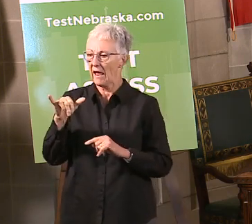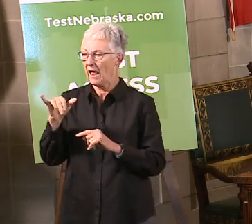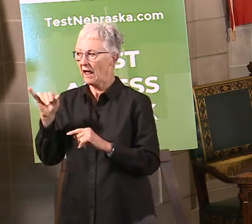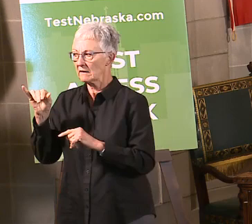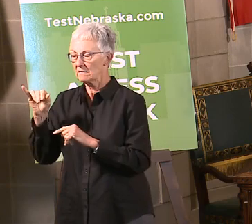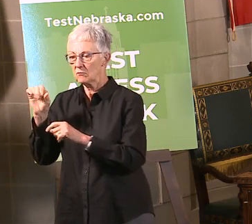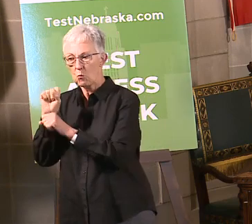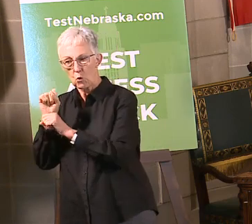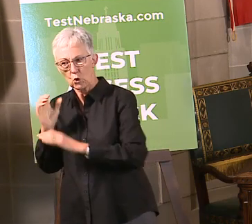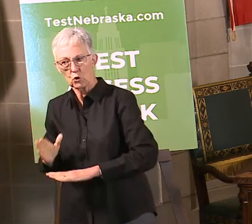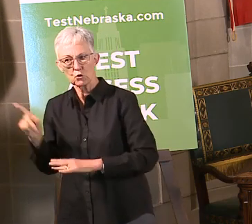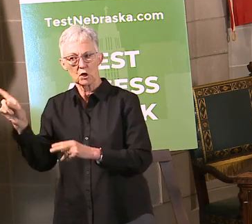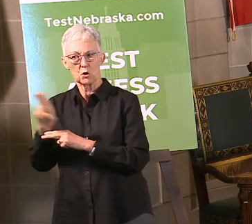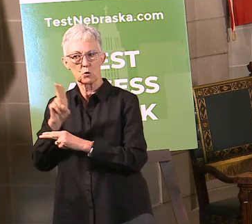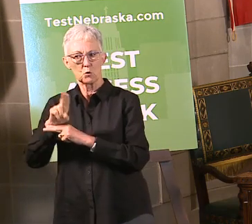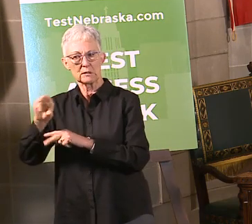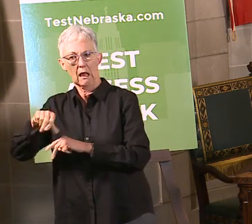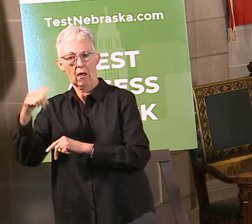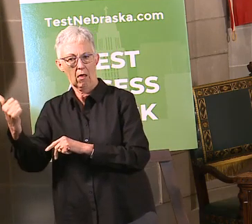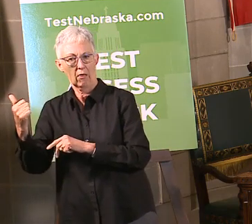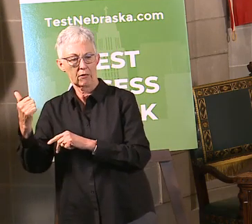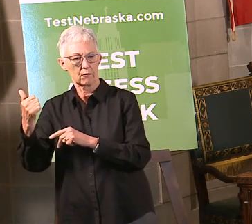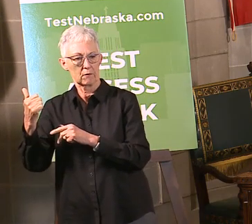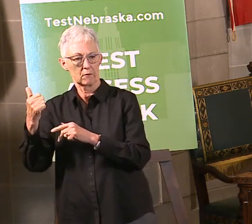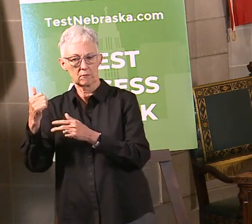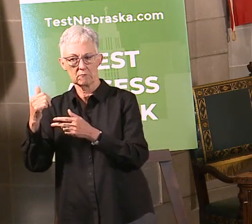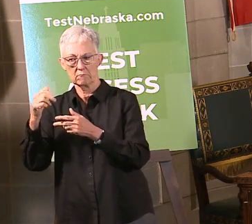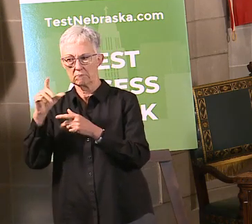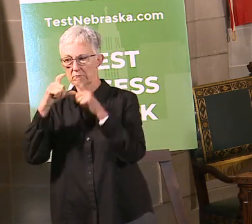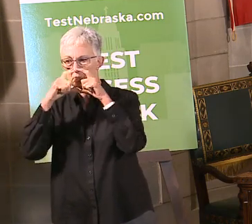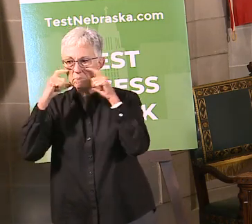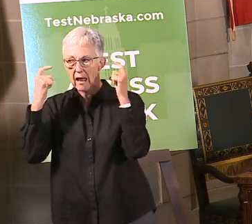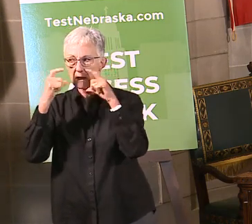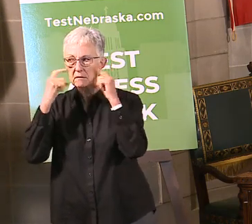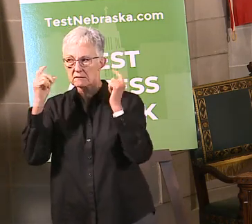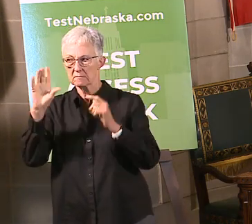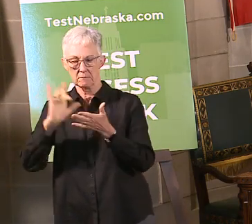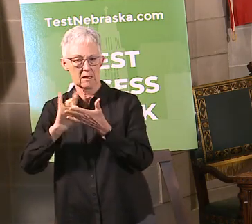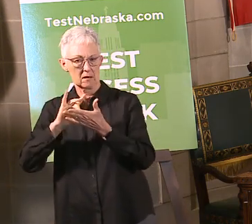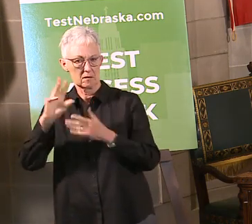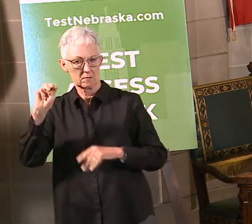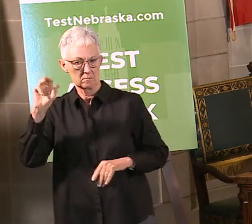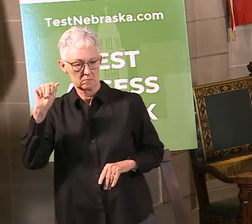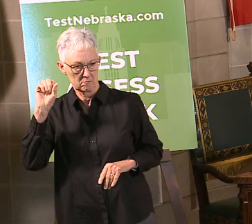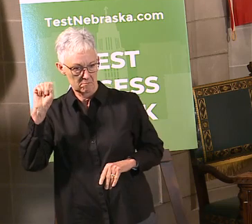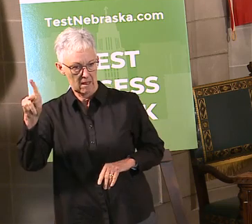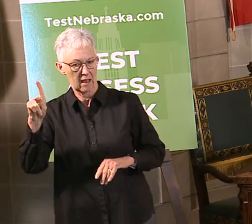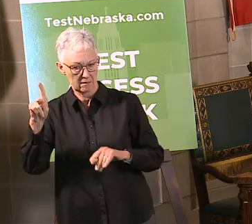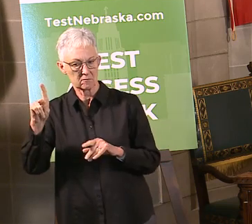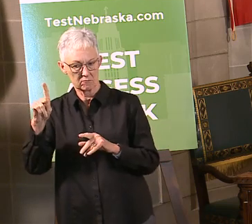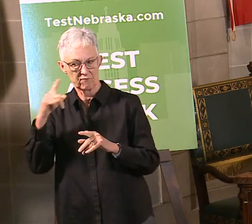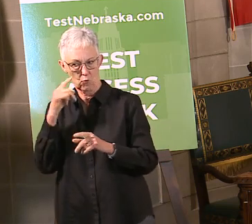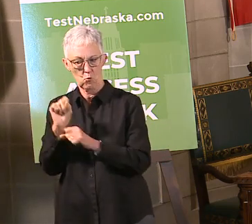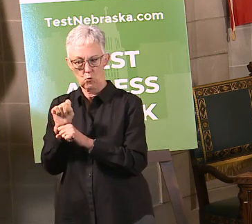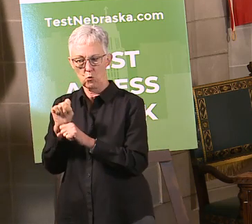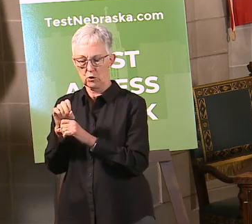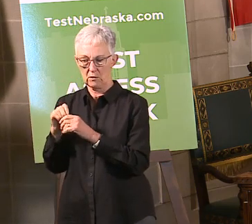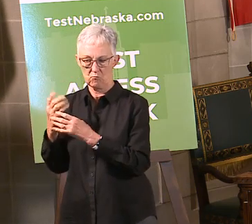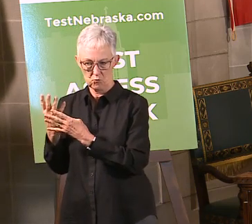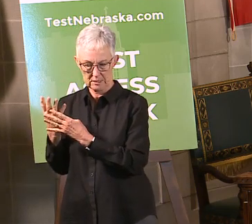per those CDC guidelines. So, just wanted to follow up and clarify on that. And then, also, we have received a number of questions with regard to